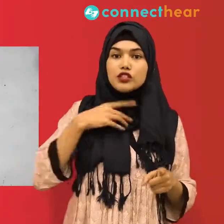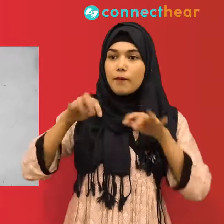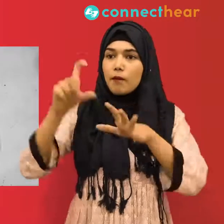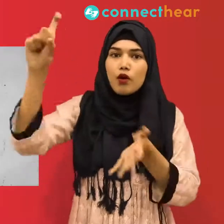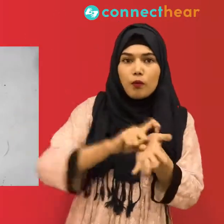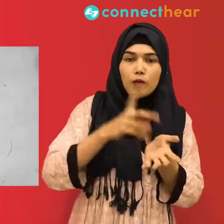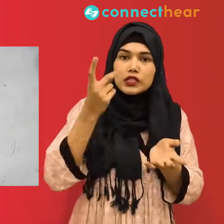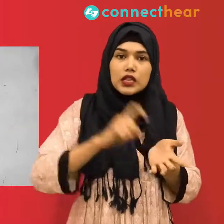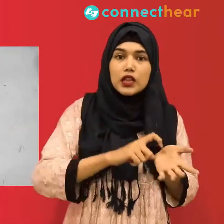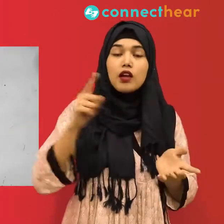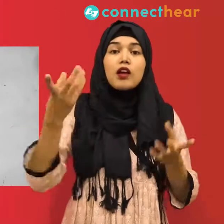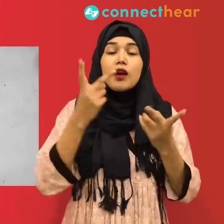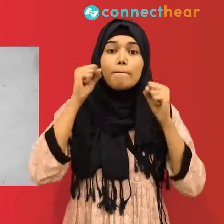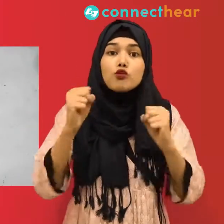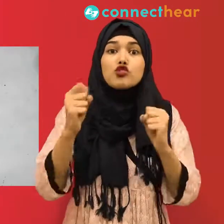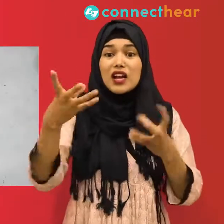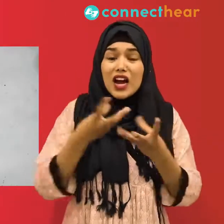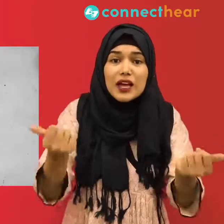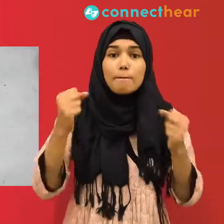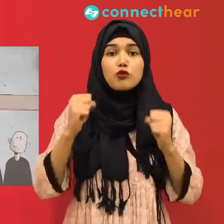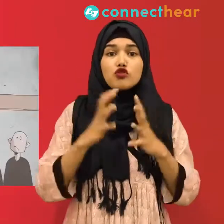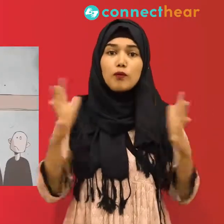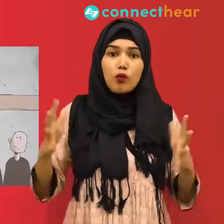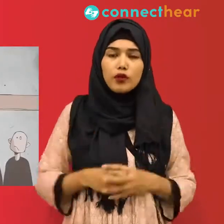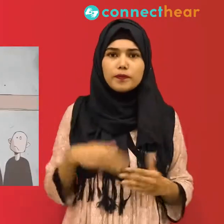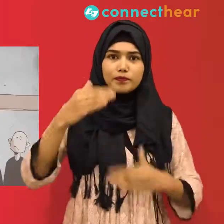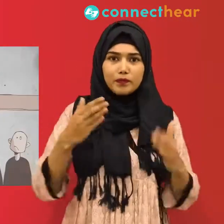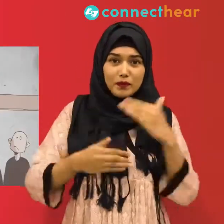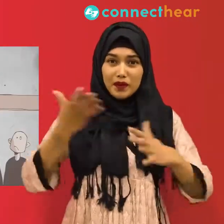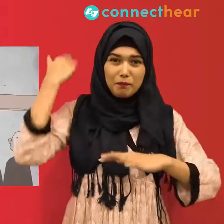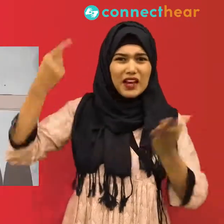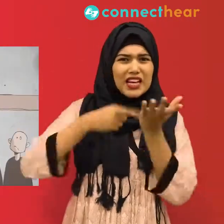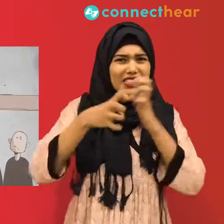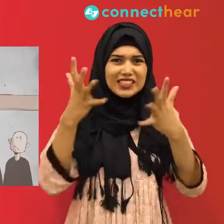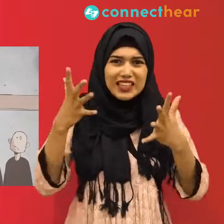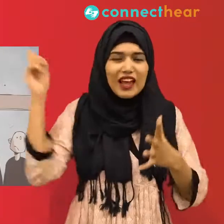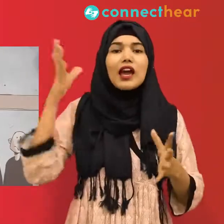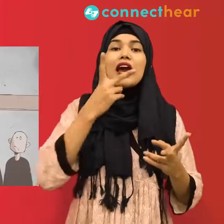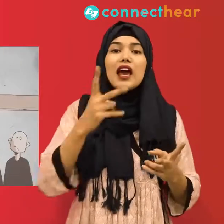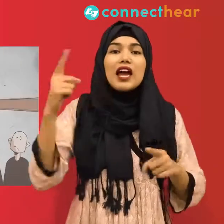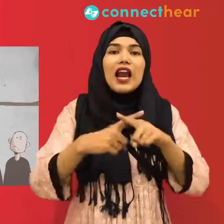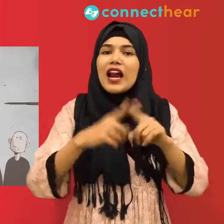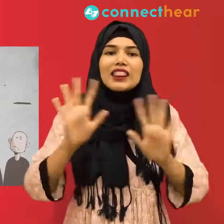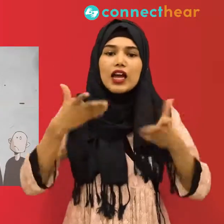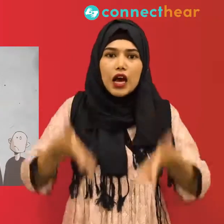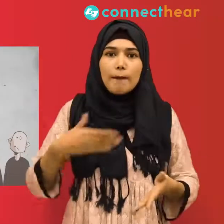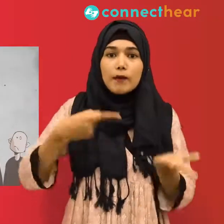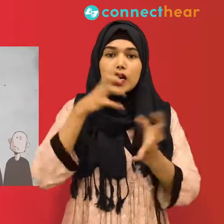technology have had immeasurable benefits in breaking down the barriers between information and people. But our desire for quick